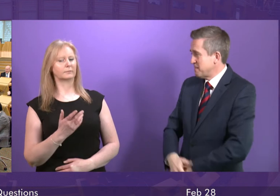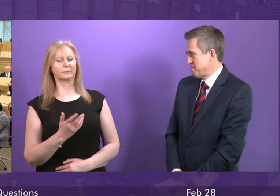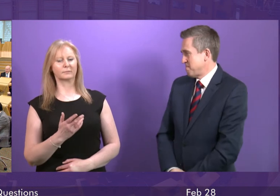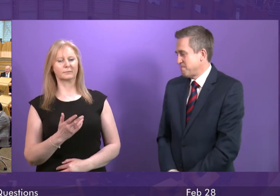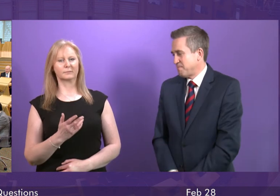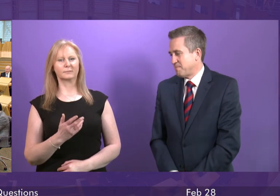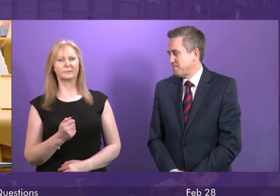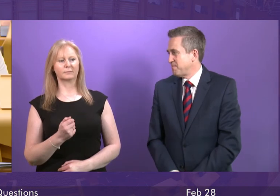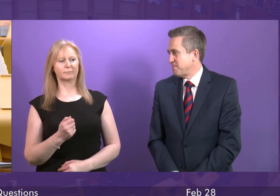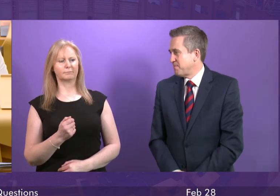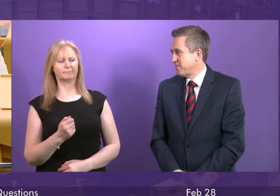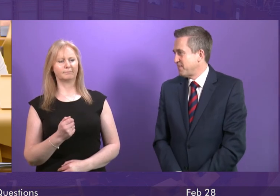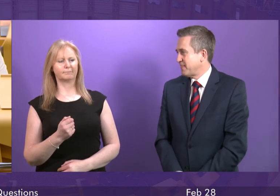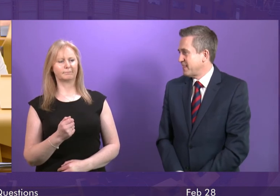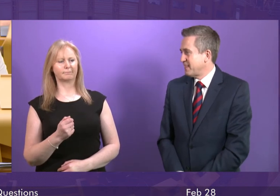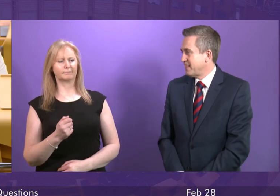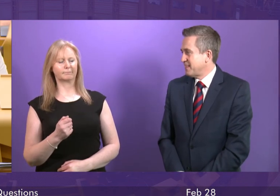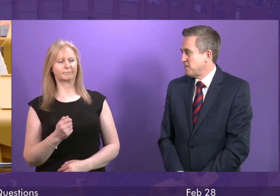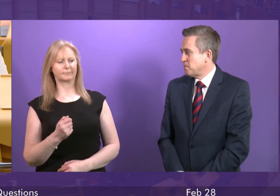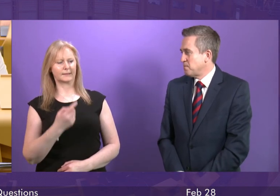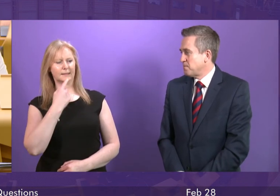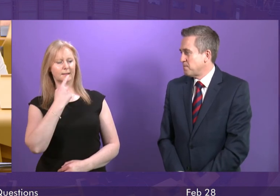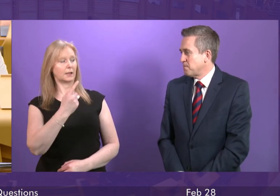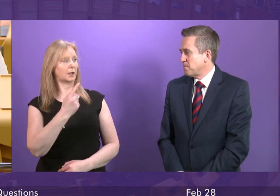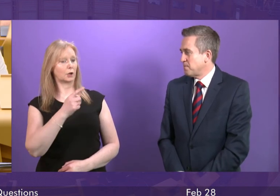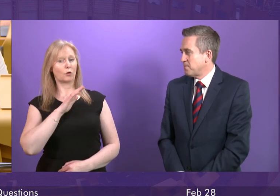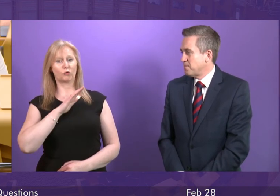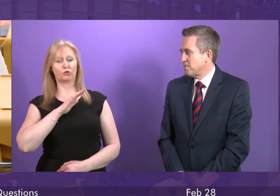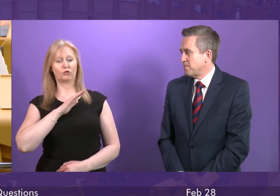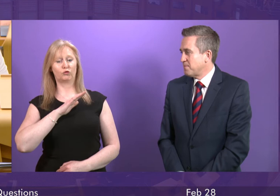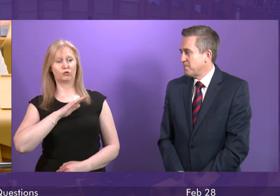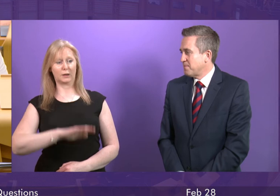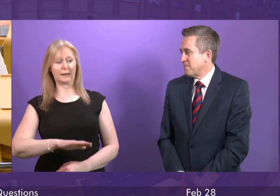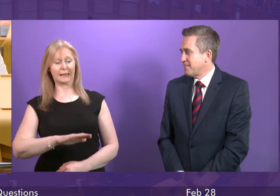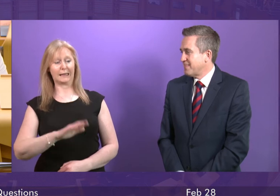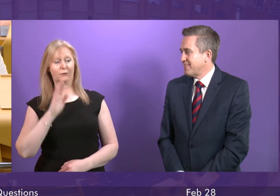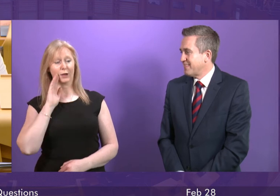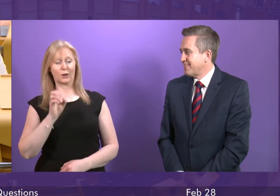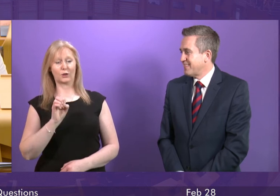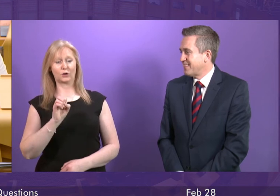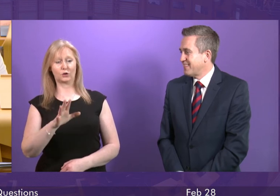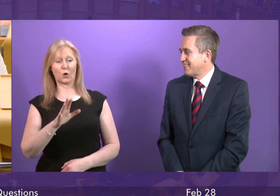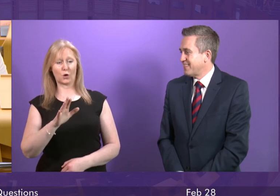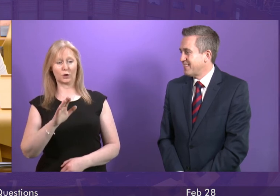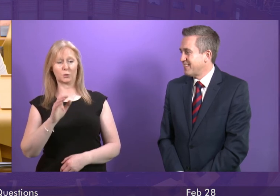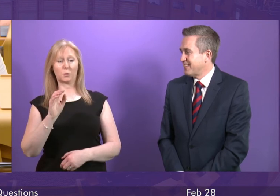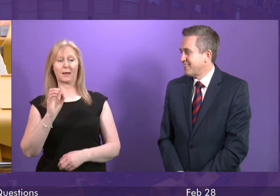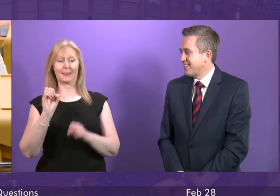I should perhaps begin by saying I am relieved to hear that the toy torch with whirly coloured lights was for Christine Graham's